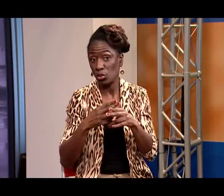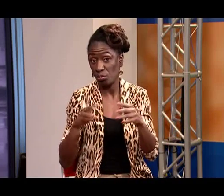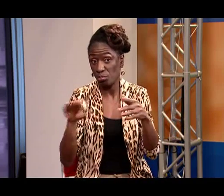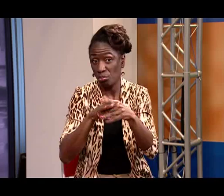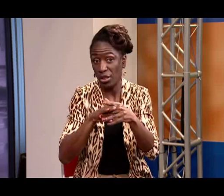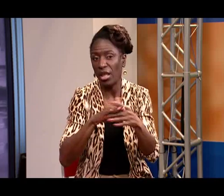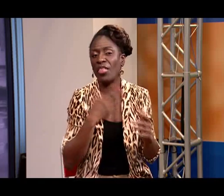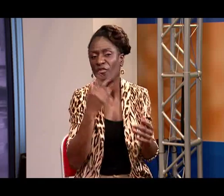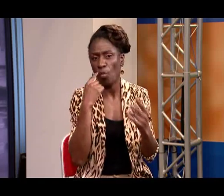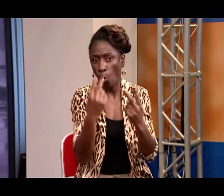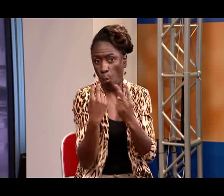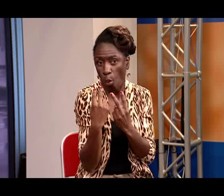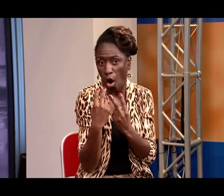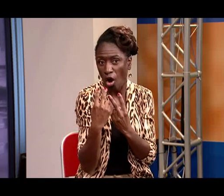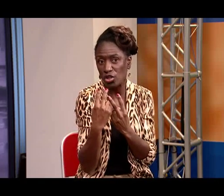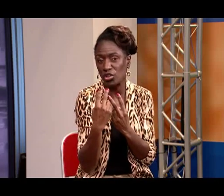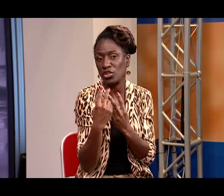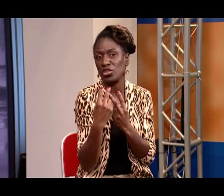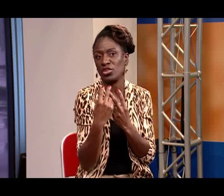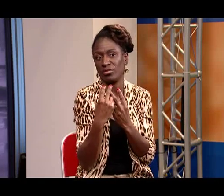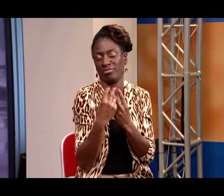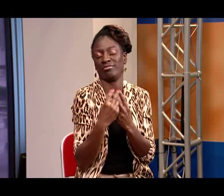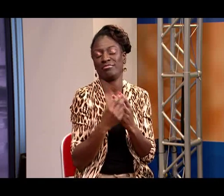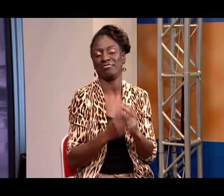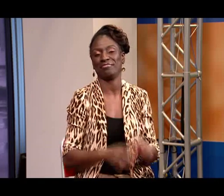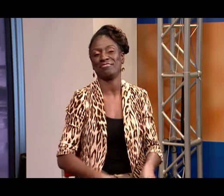So right now we'll just have a quick break Thank you so much for joining us